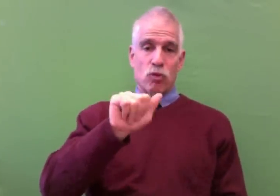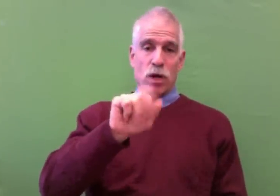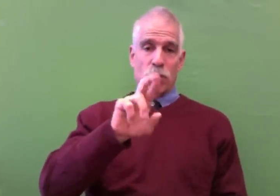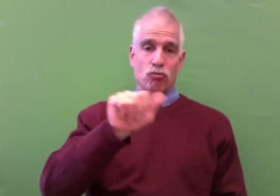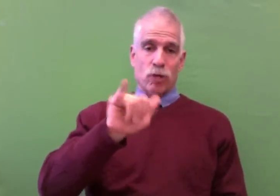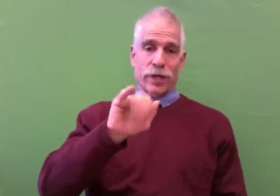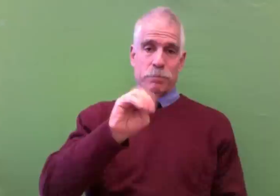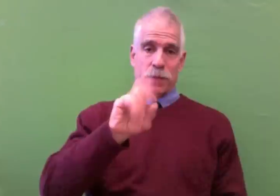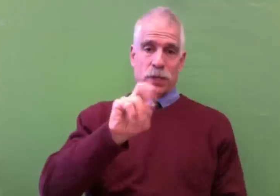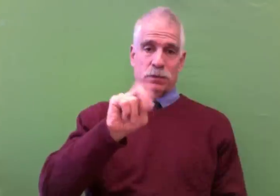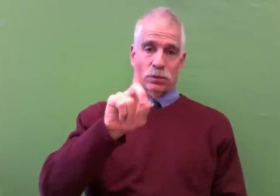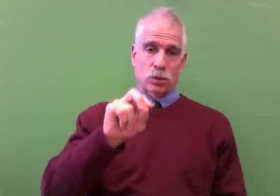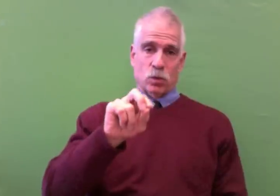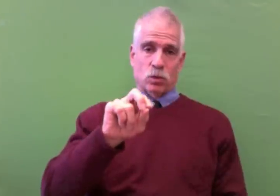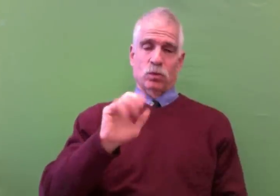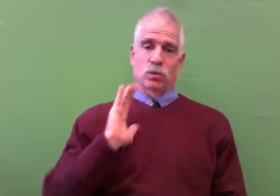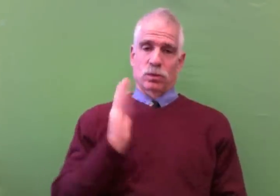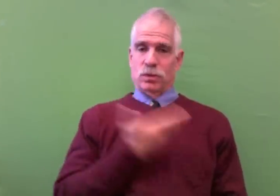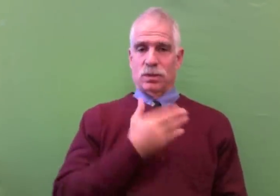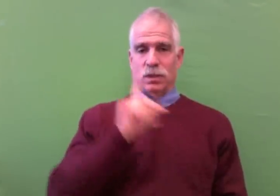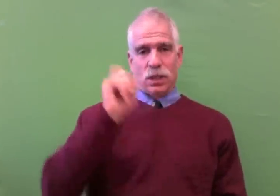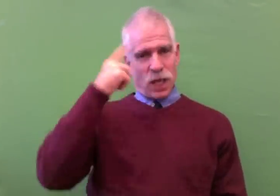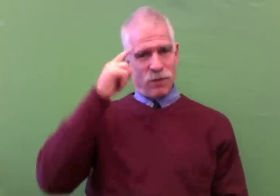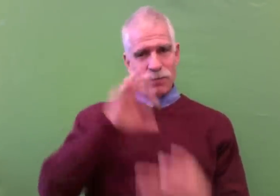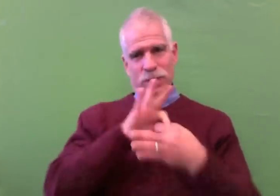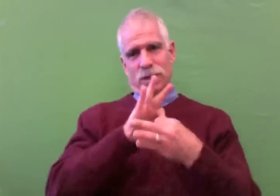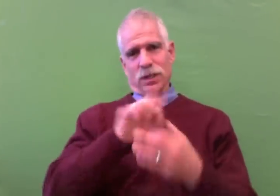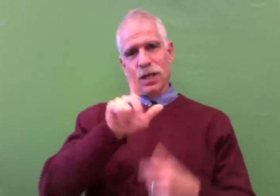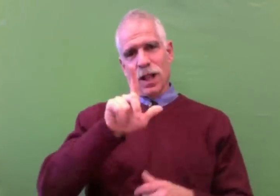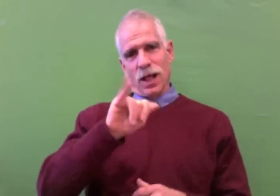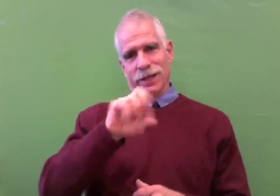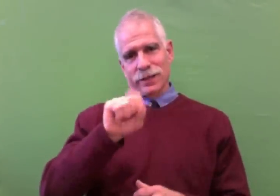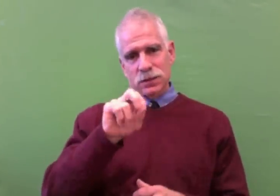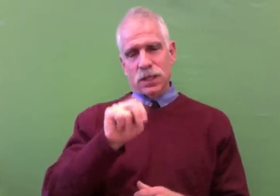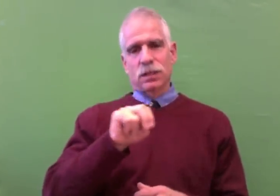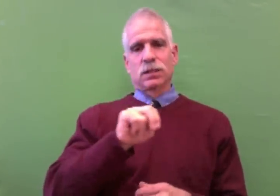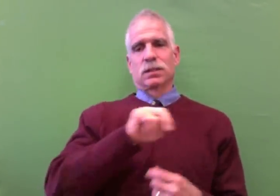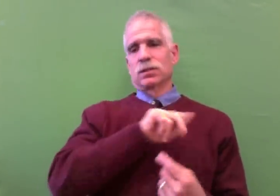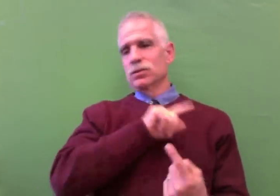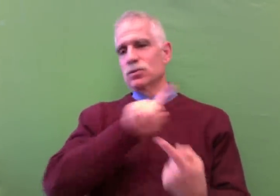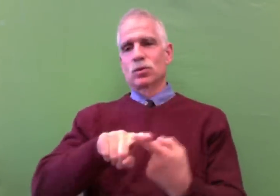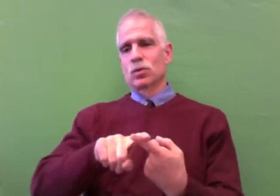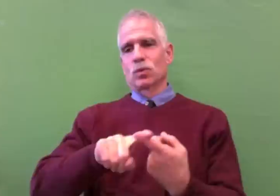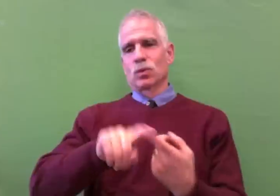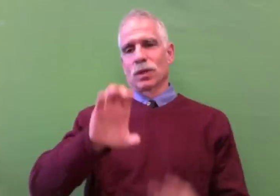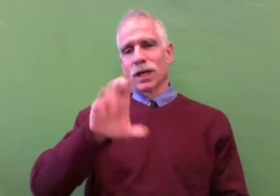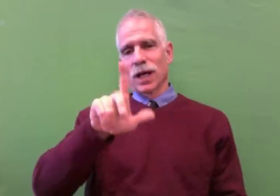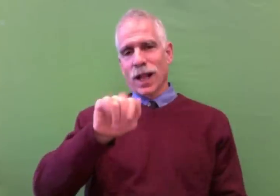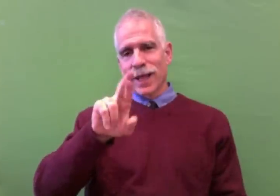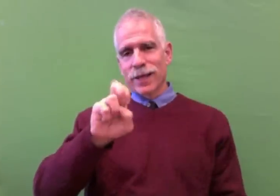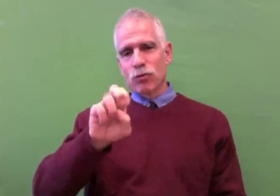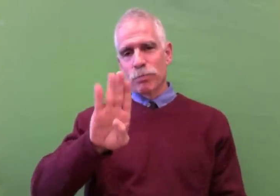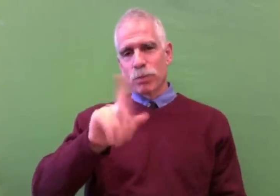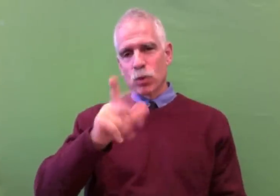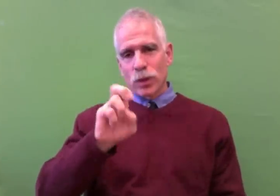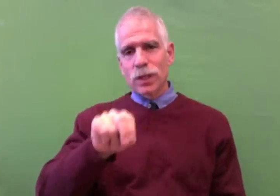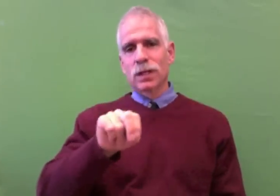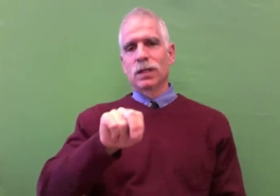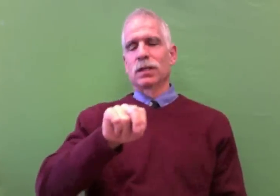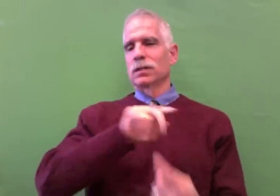From Barbara Raimondo, who's our government liaison, to